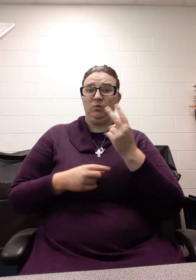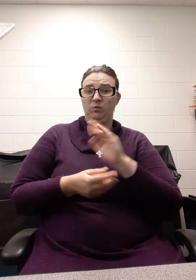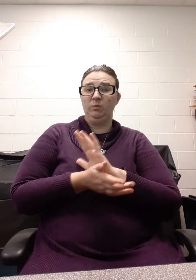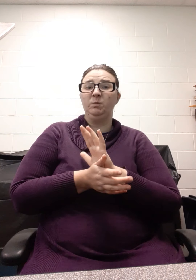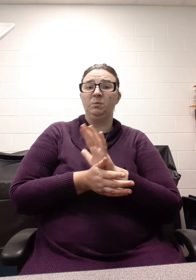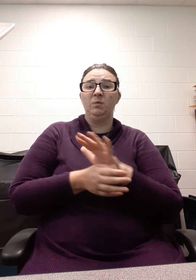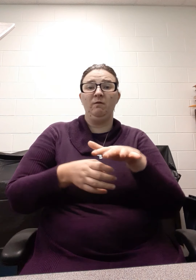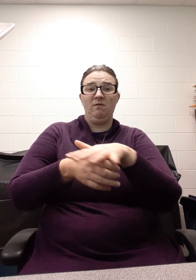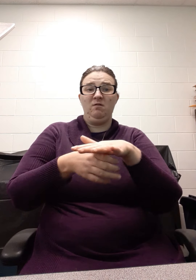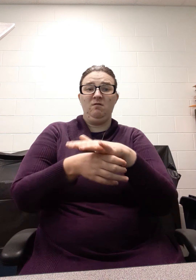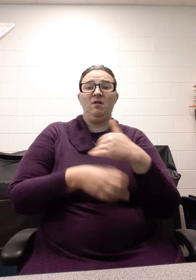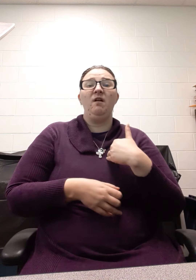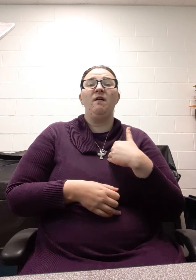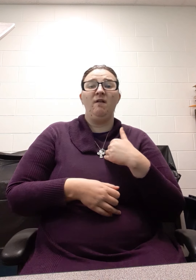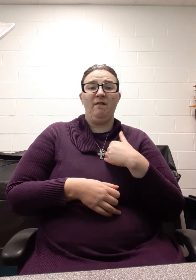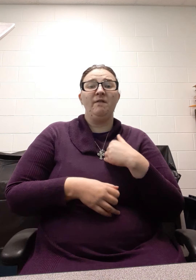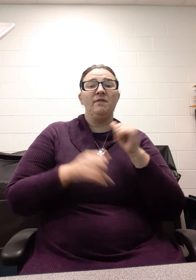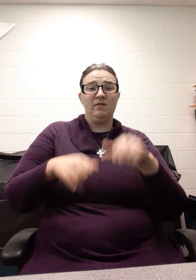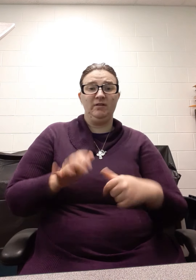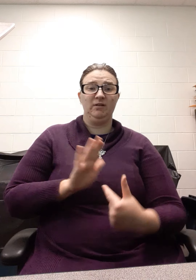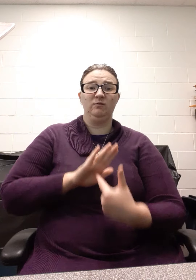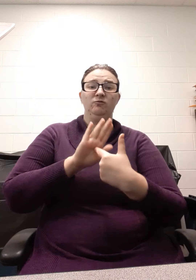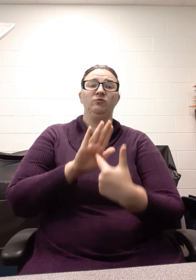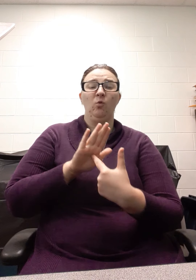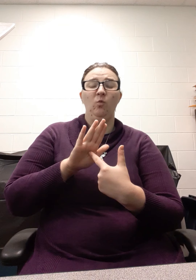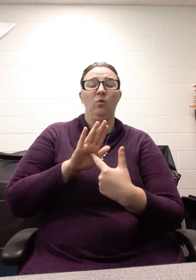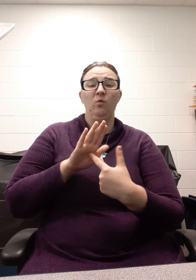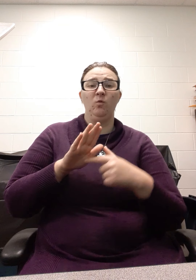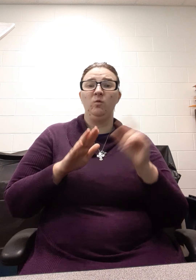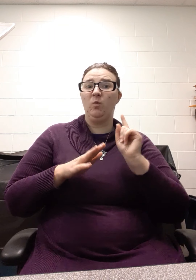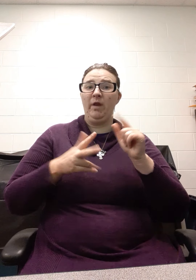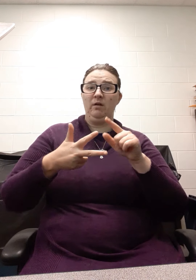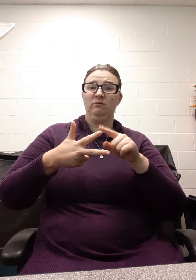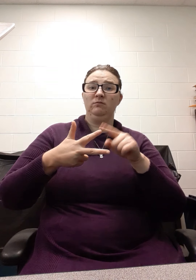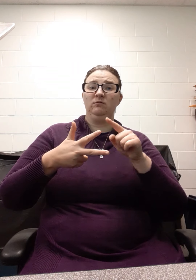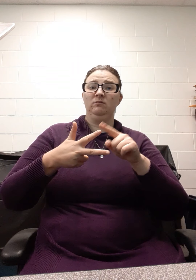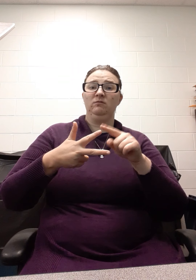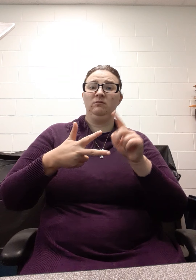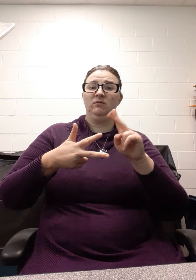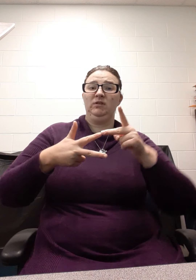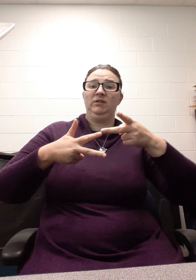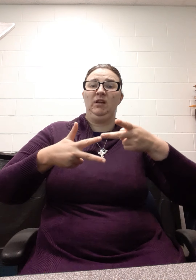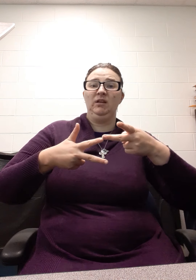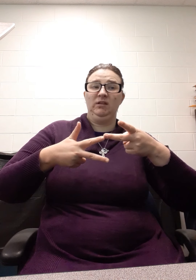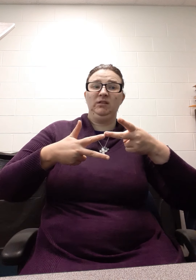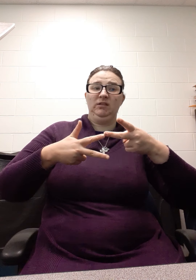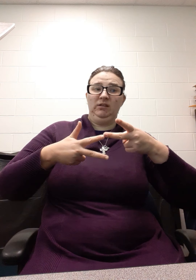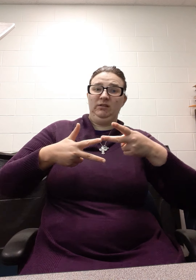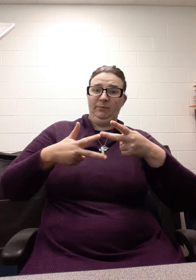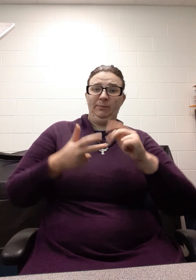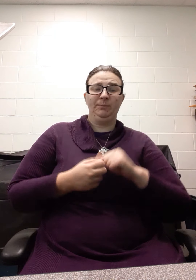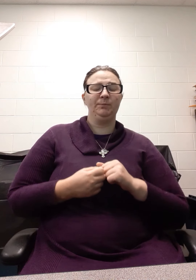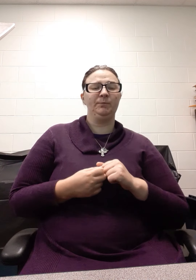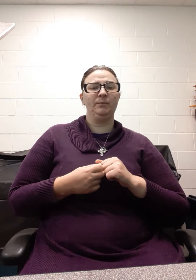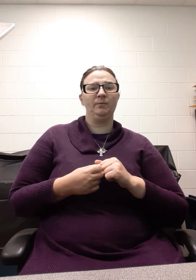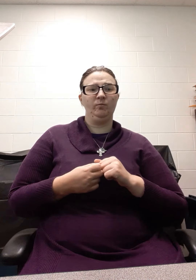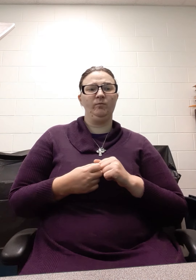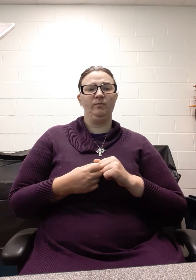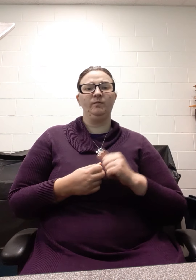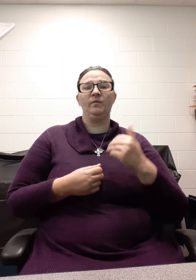film areas, where on deck two in the stern, there's a Noah's interview back